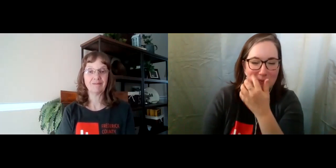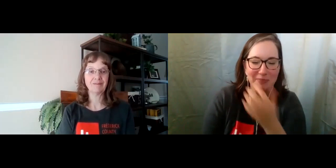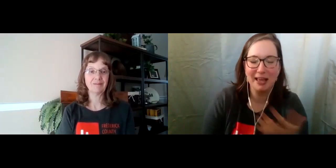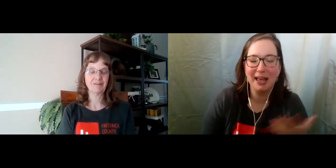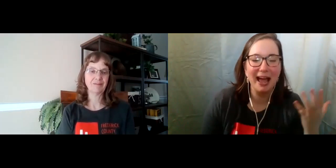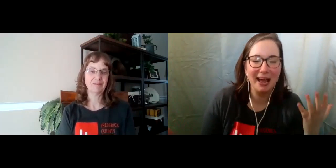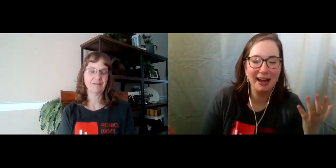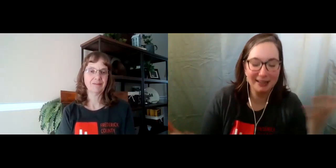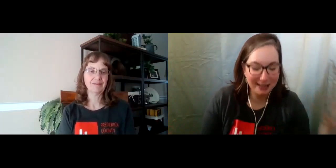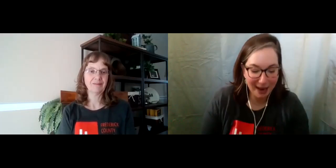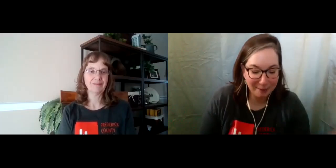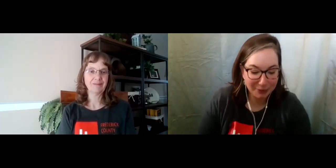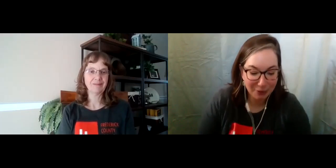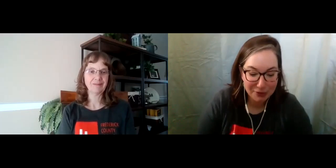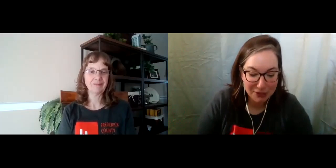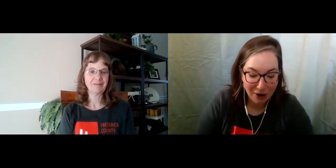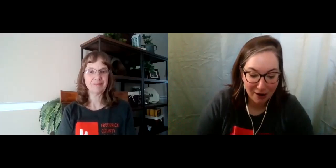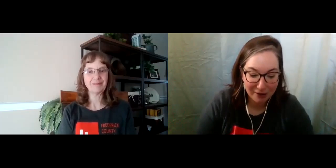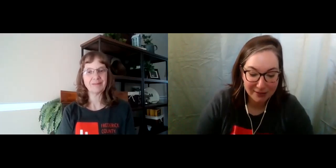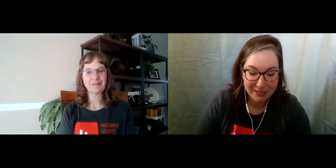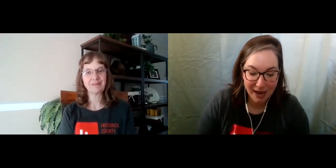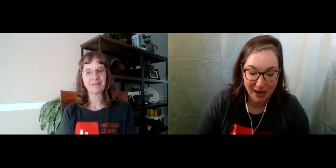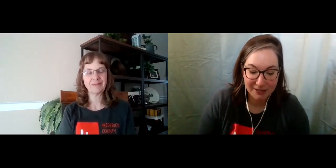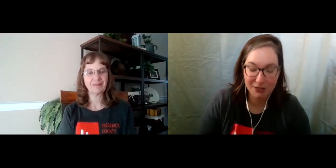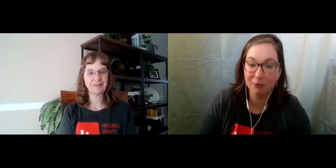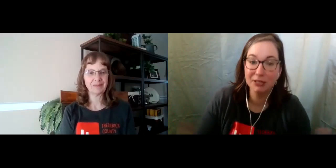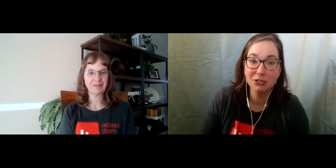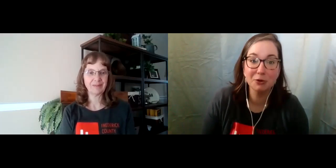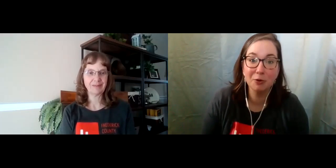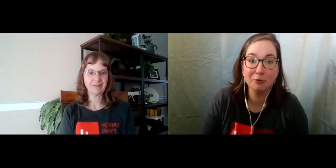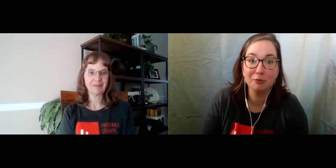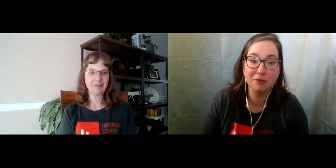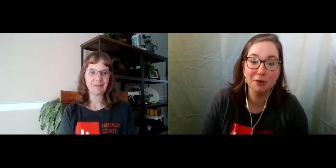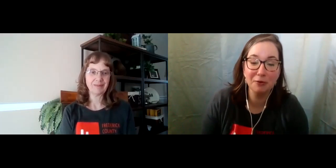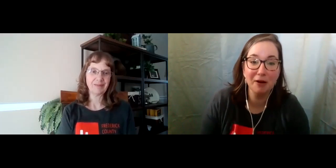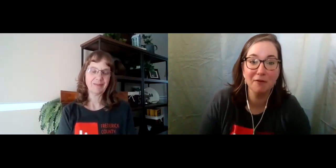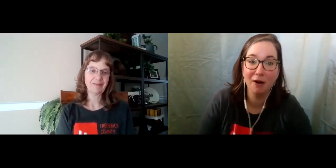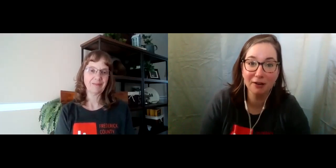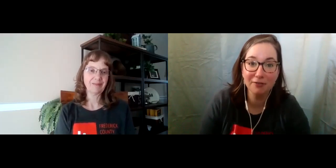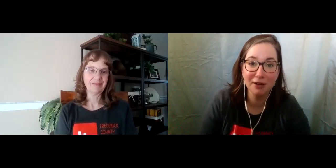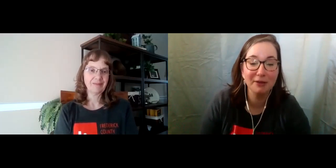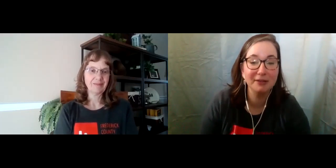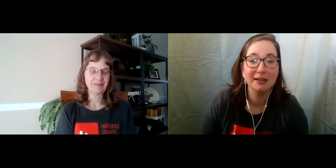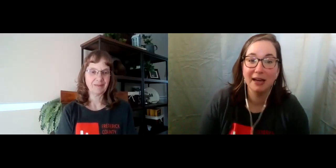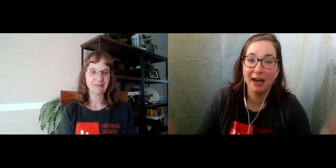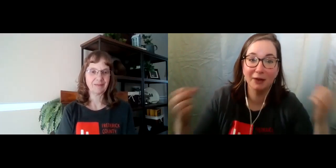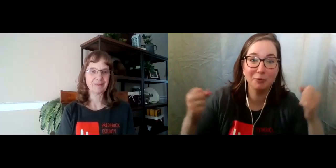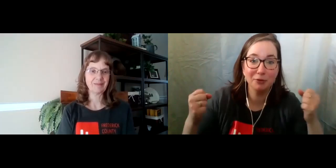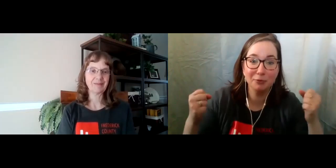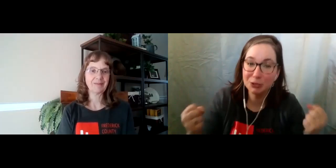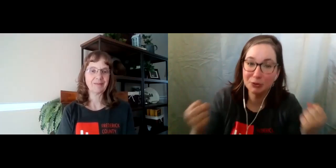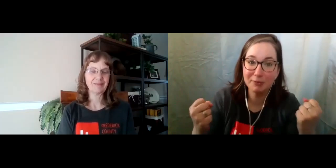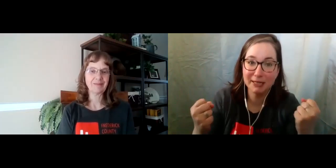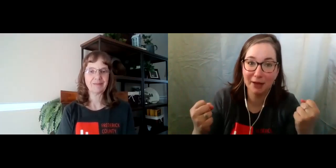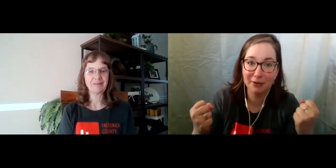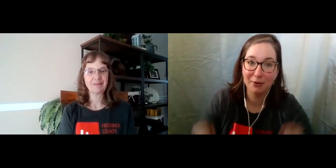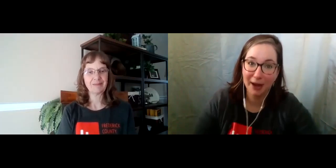And yeah, but those are the signs. So let's do a quick review of all of them and we'll do them together. Okay.